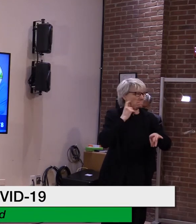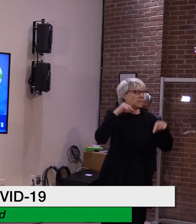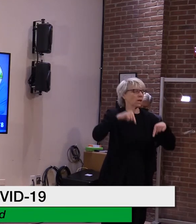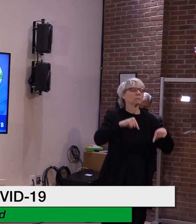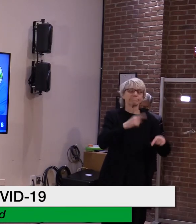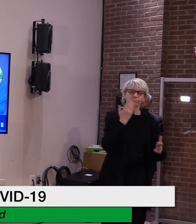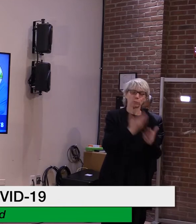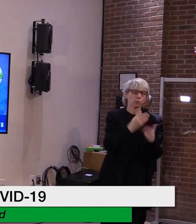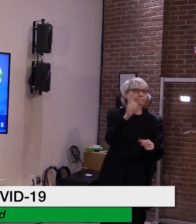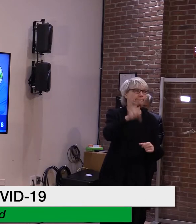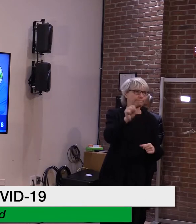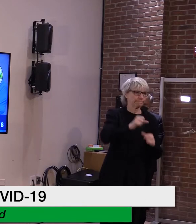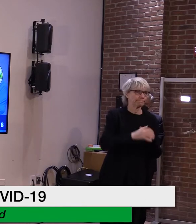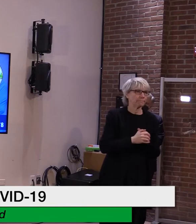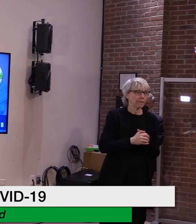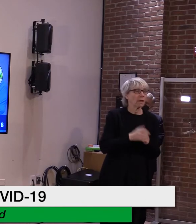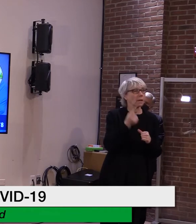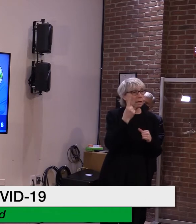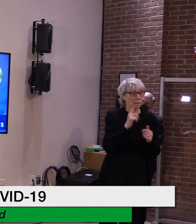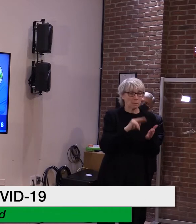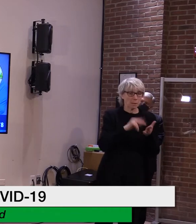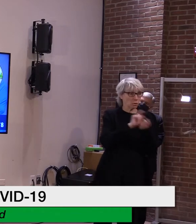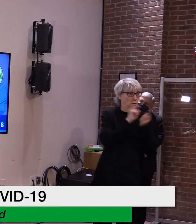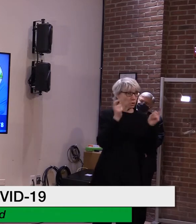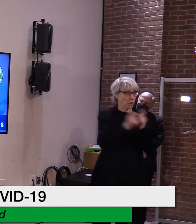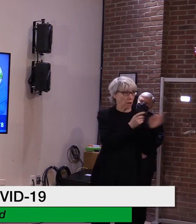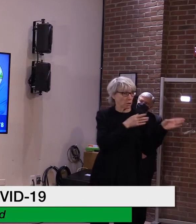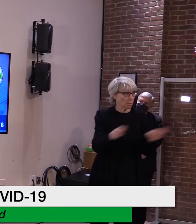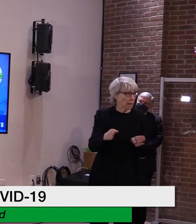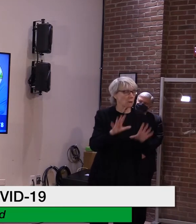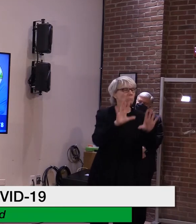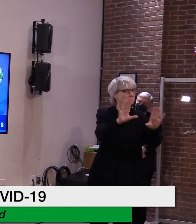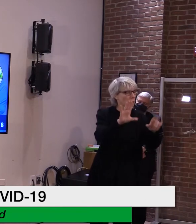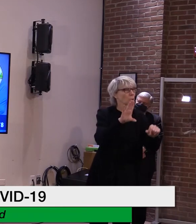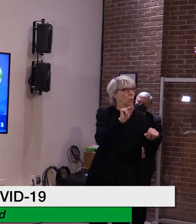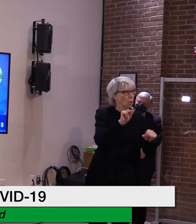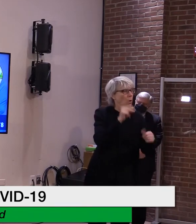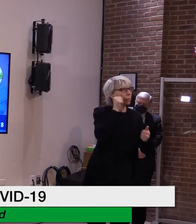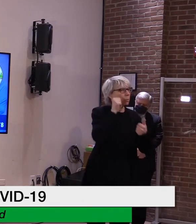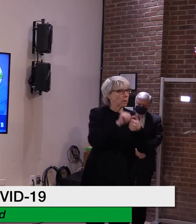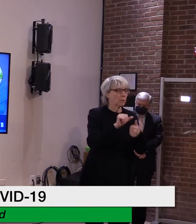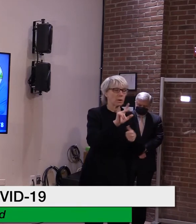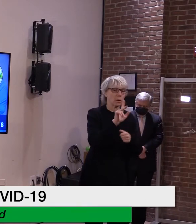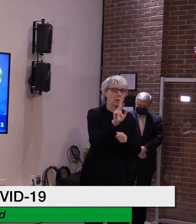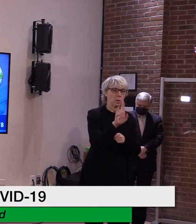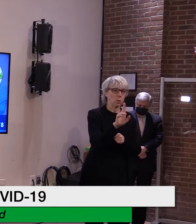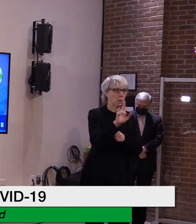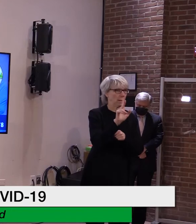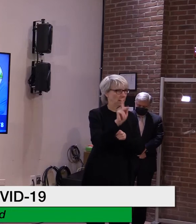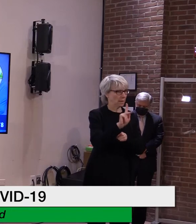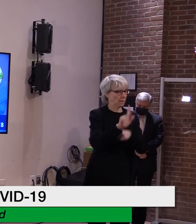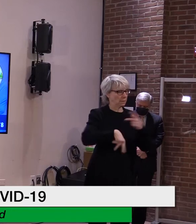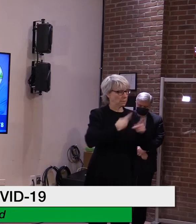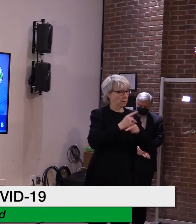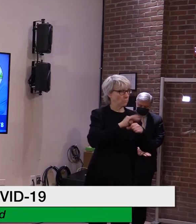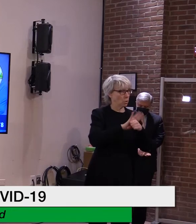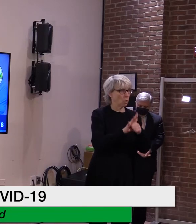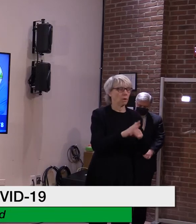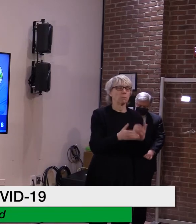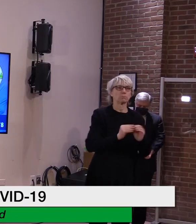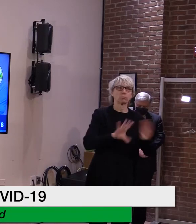but this variant is easier to transmit, so we need to make sure we're fully committed to those prevention measures.